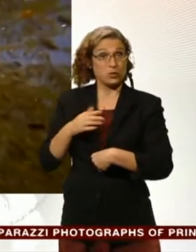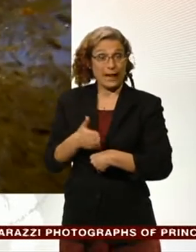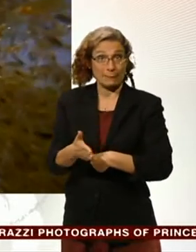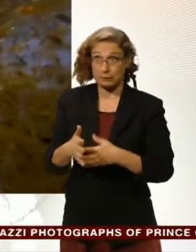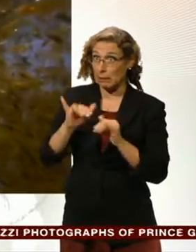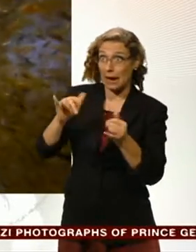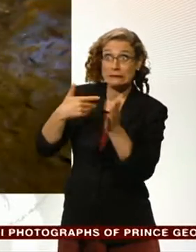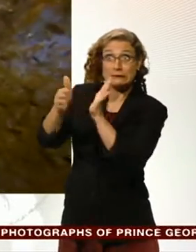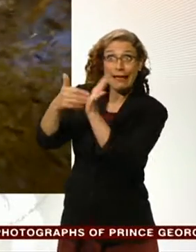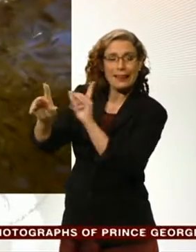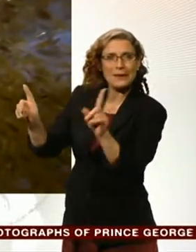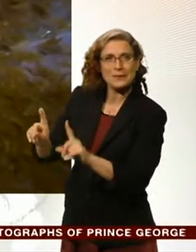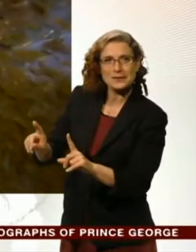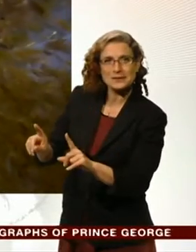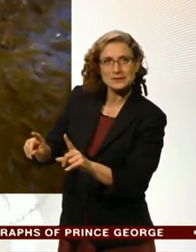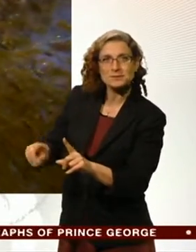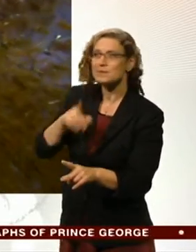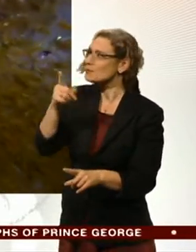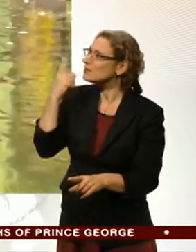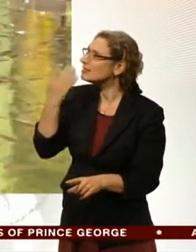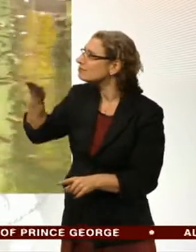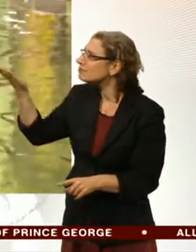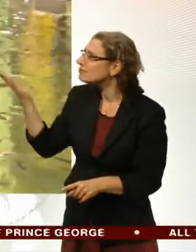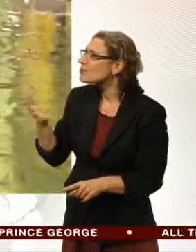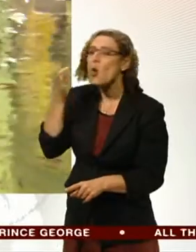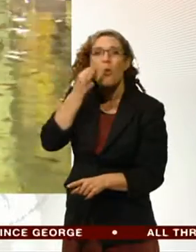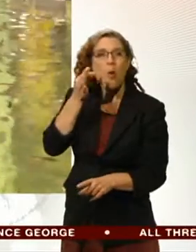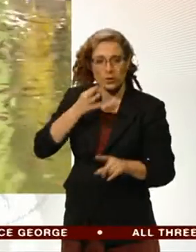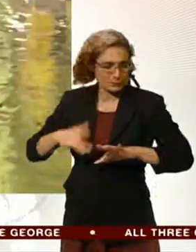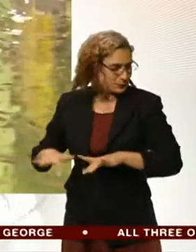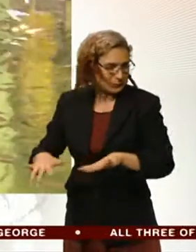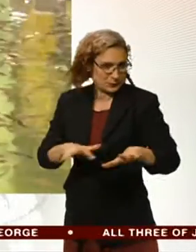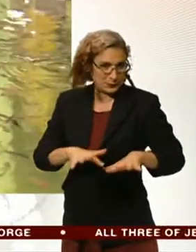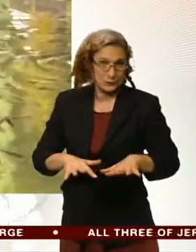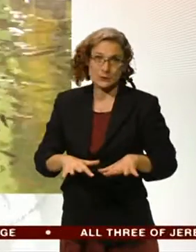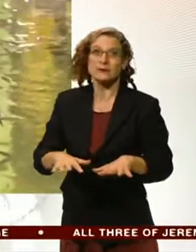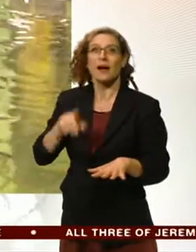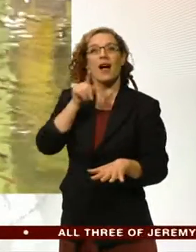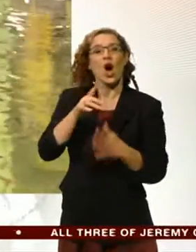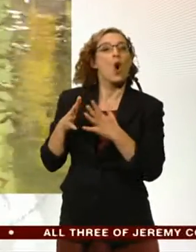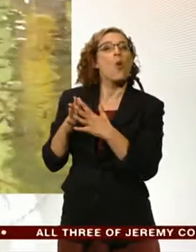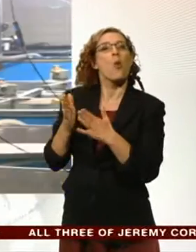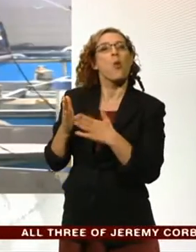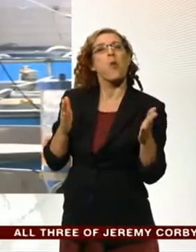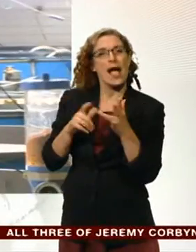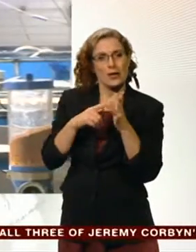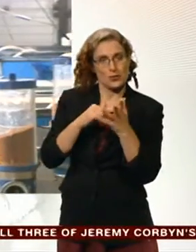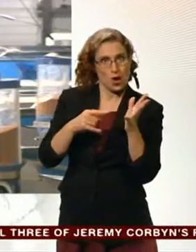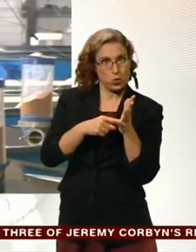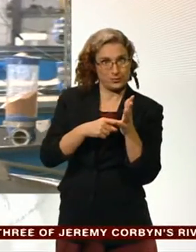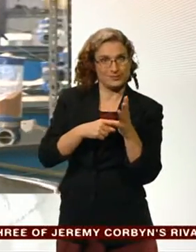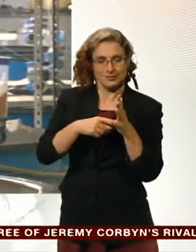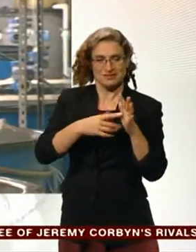Crystal clear water teeming with life. But while we are on the west coast of Scotland, these fish are indoors,